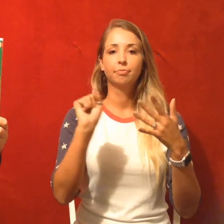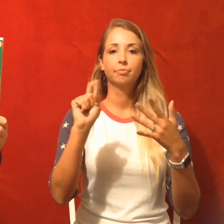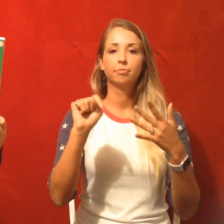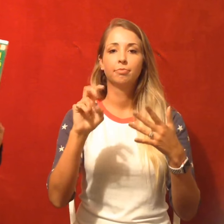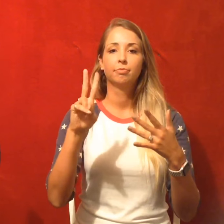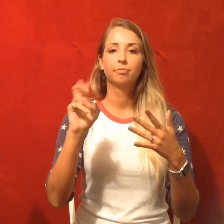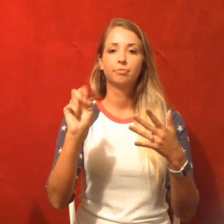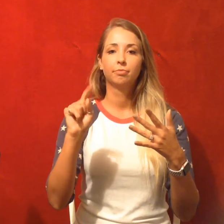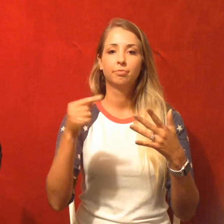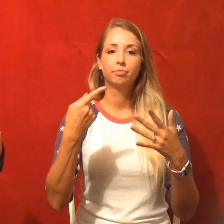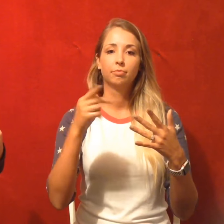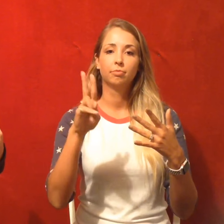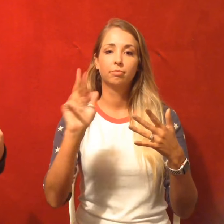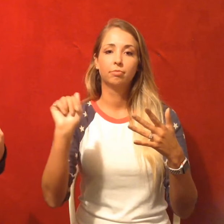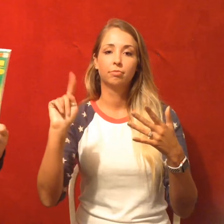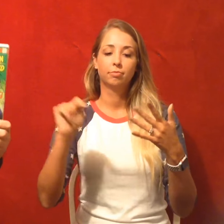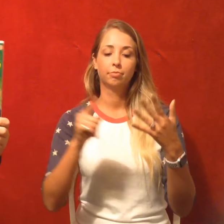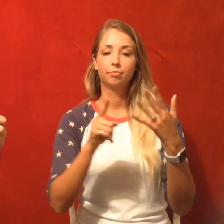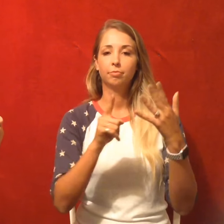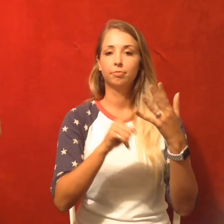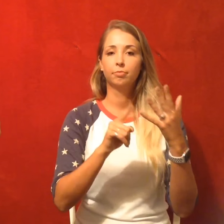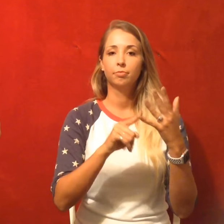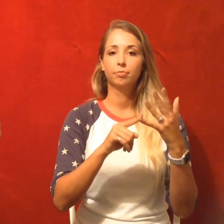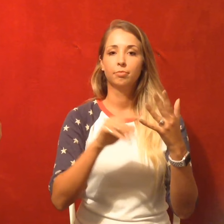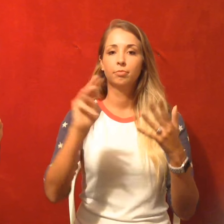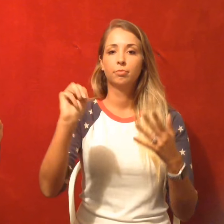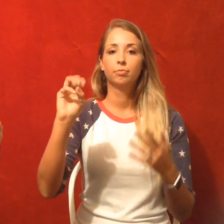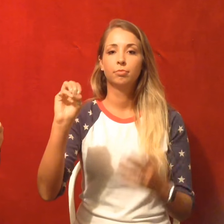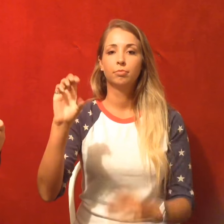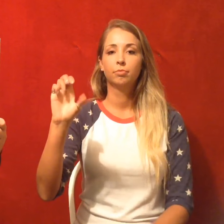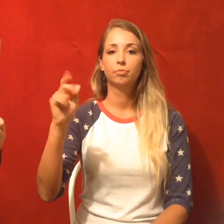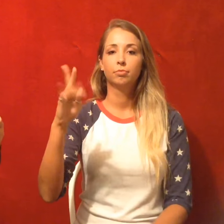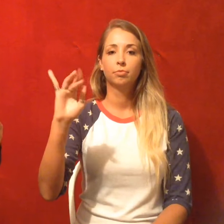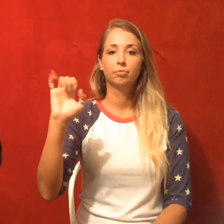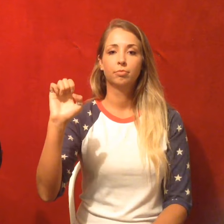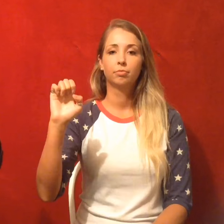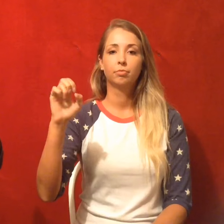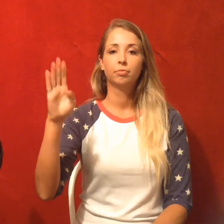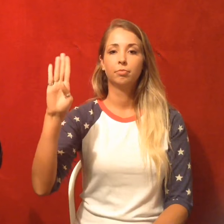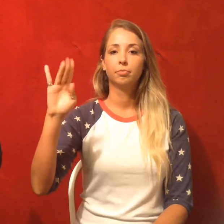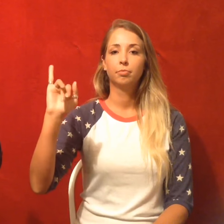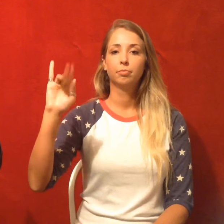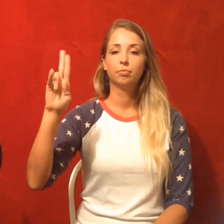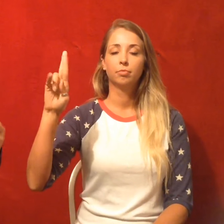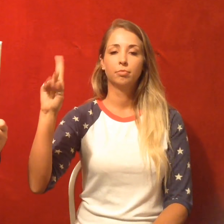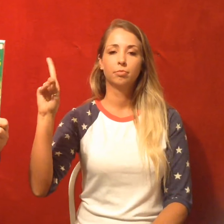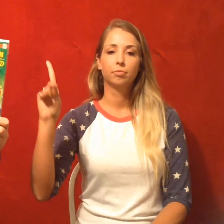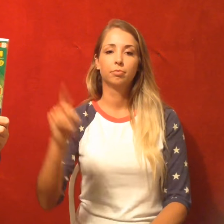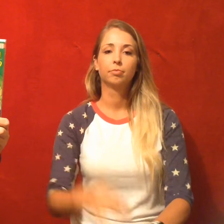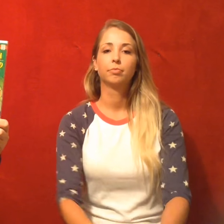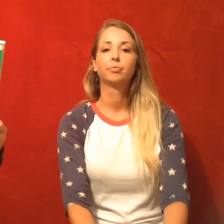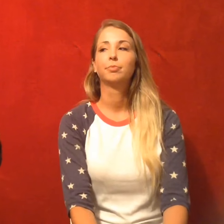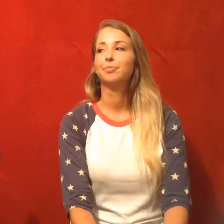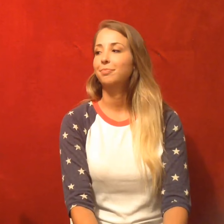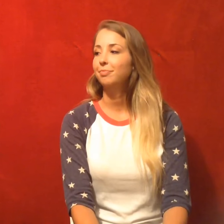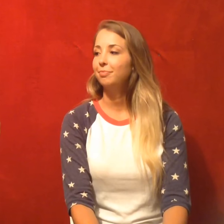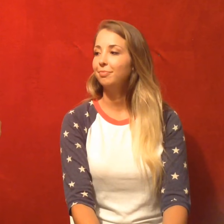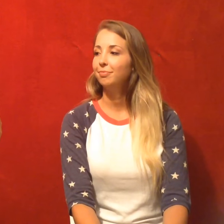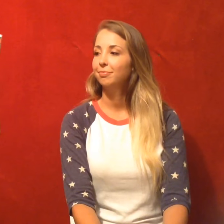familiar with Mockingbird myself. But I saw this and I just wanted to pick it up. Because you know it's a first appearance. So it's nice to have.